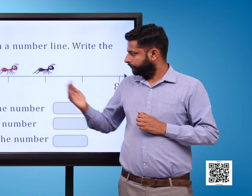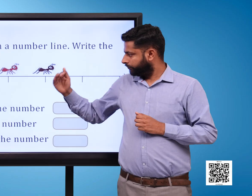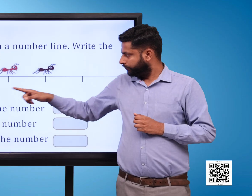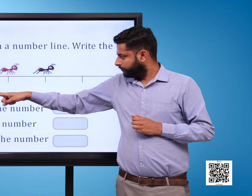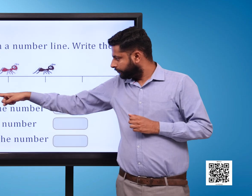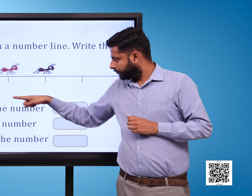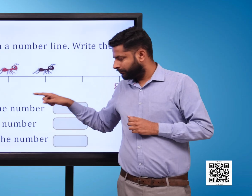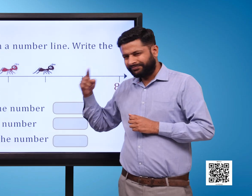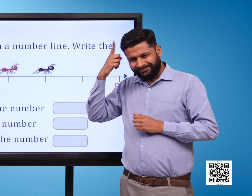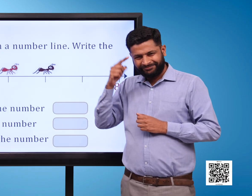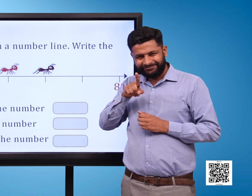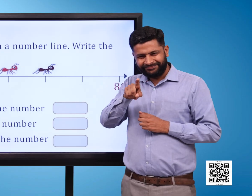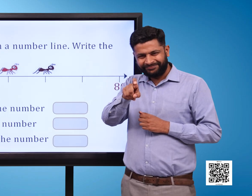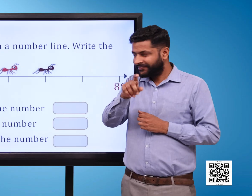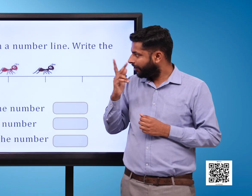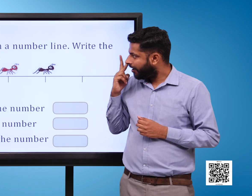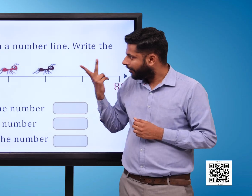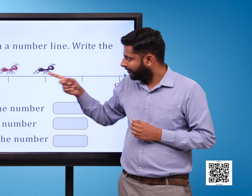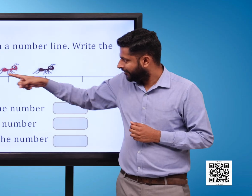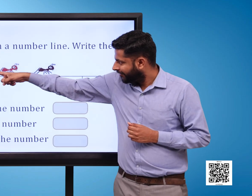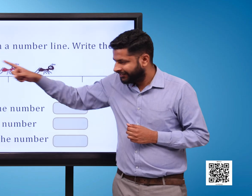On first point There is a black ant